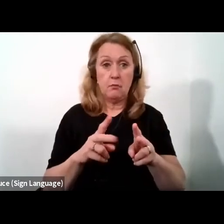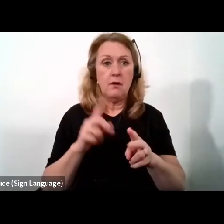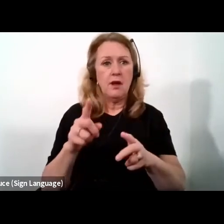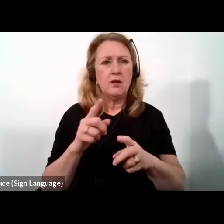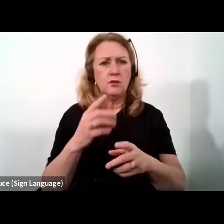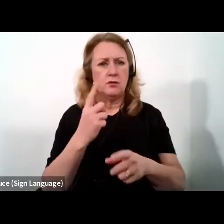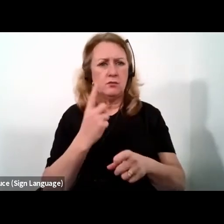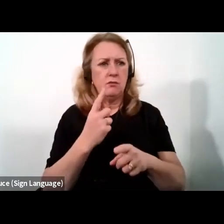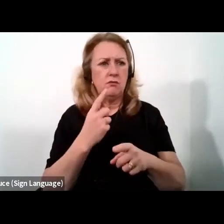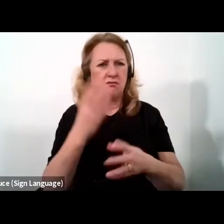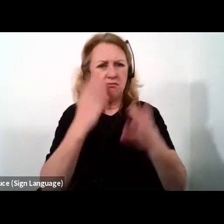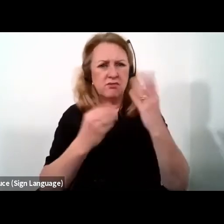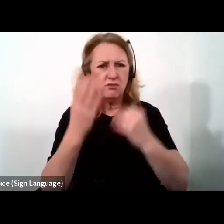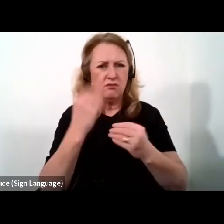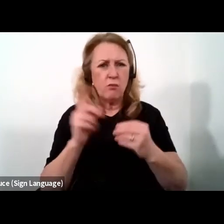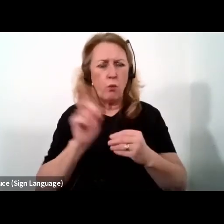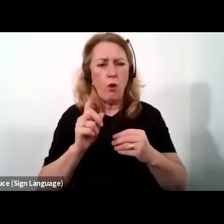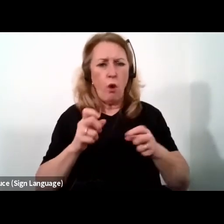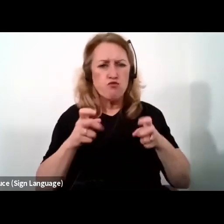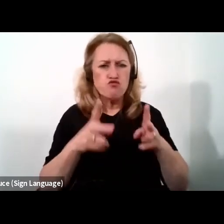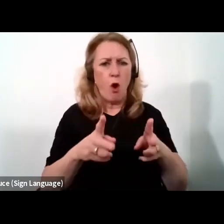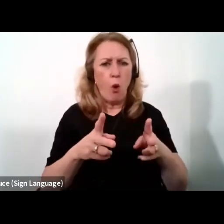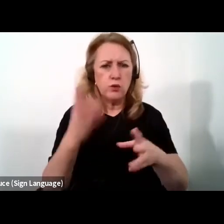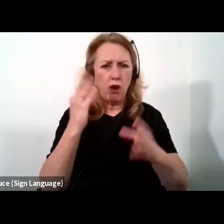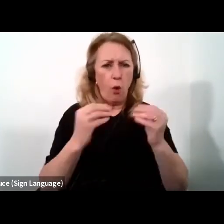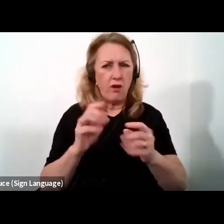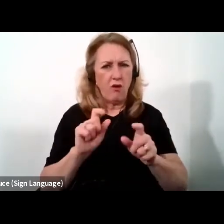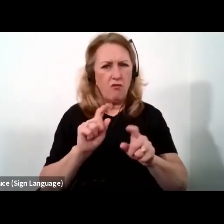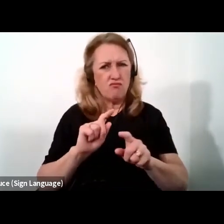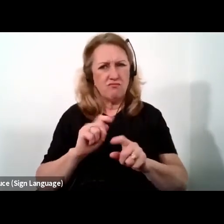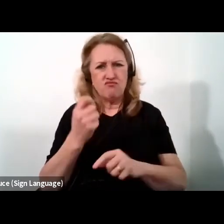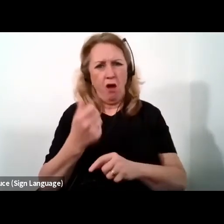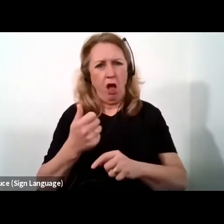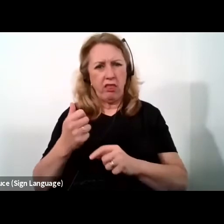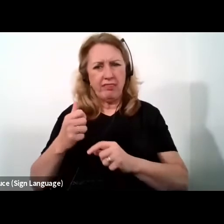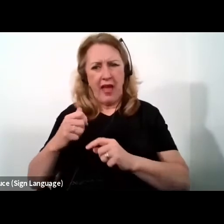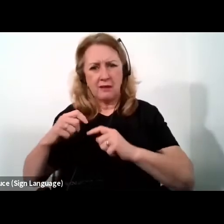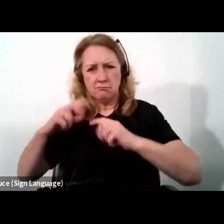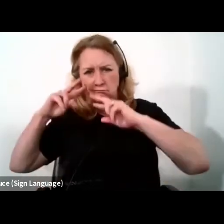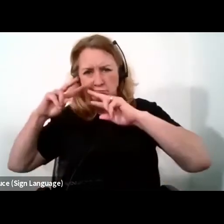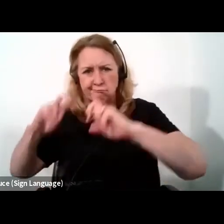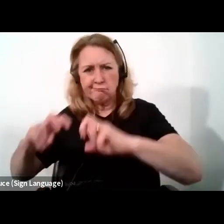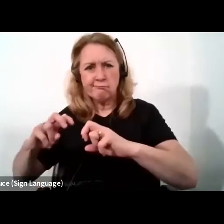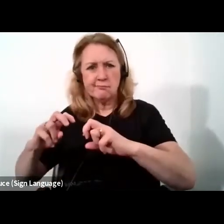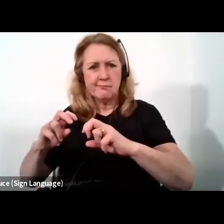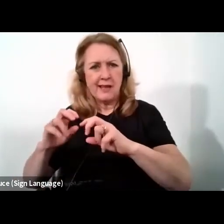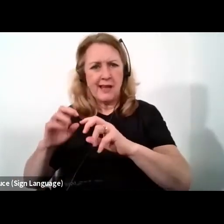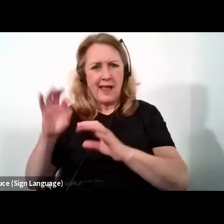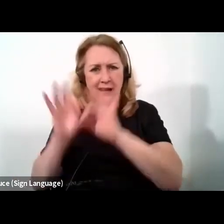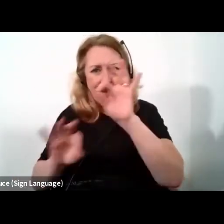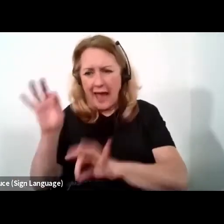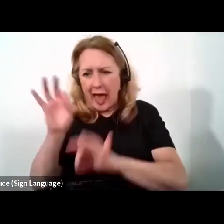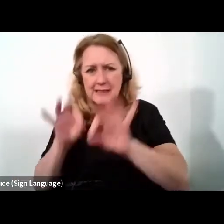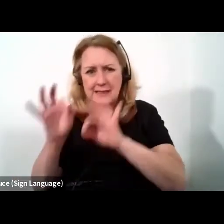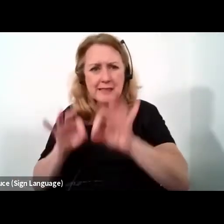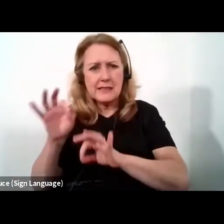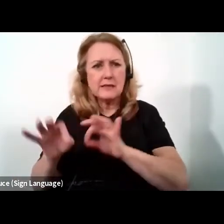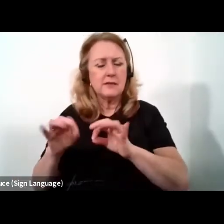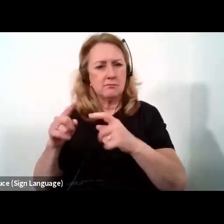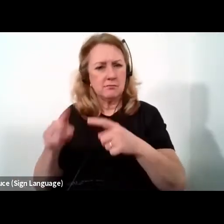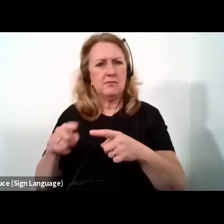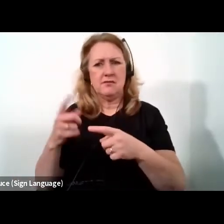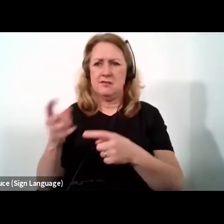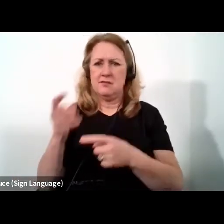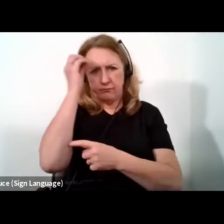learning rather than the independent critical analysis and thinking that is needed to succeed in knowledge